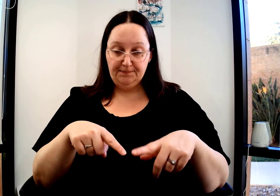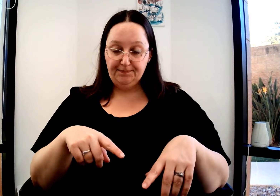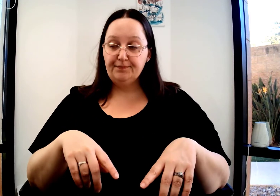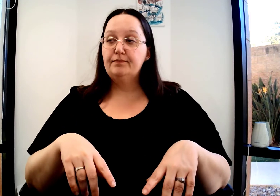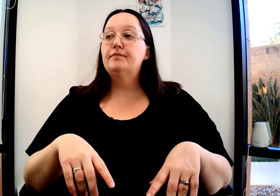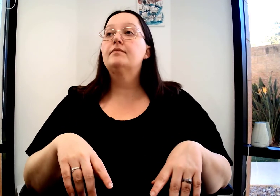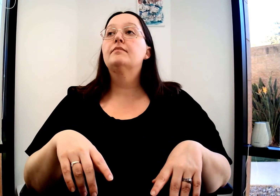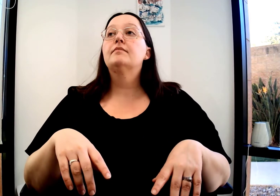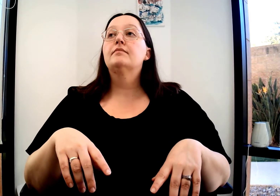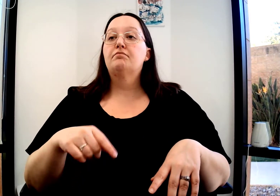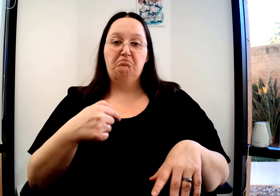sign.